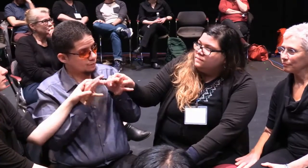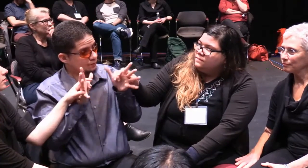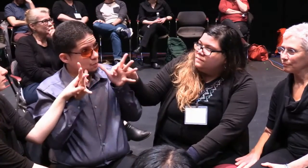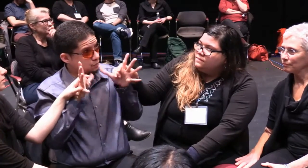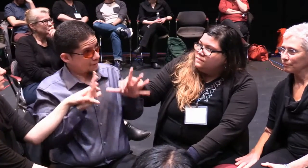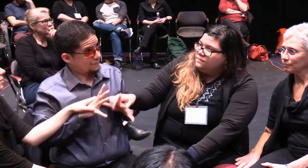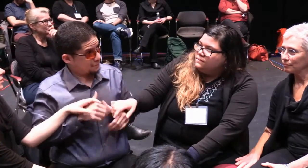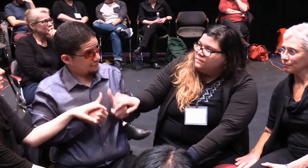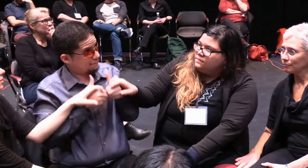touch.